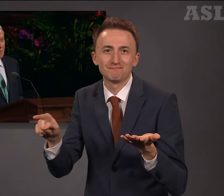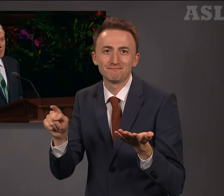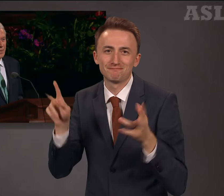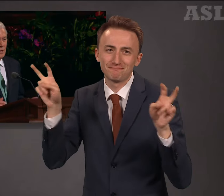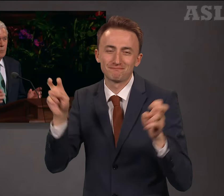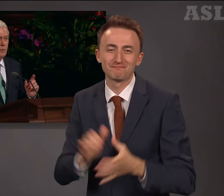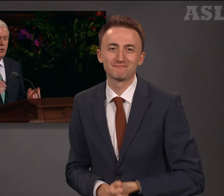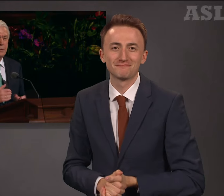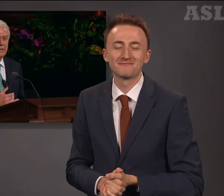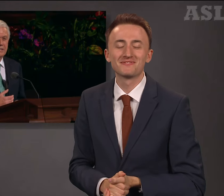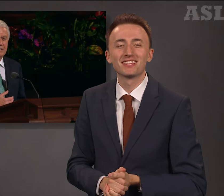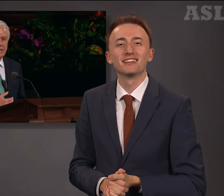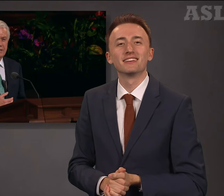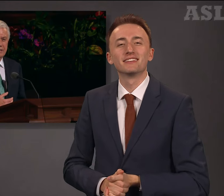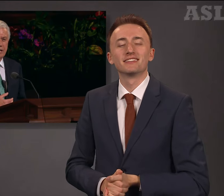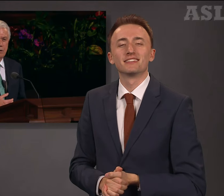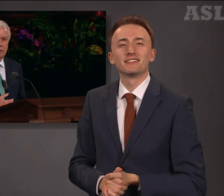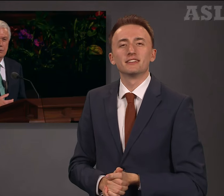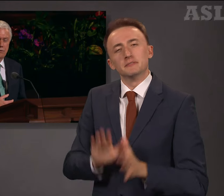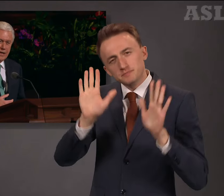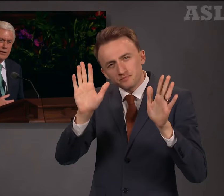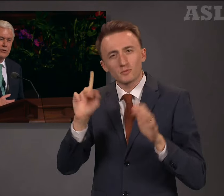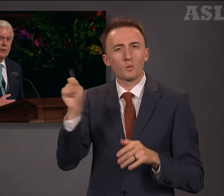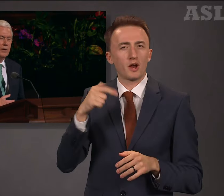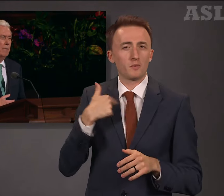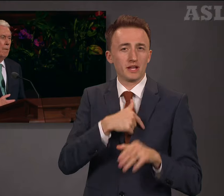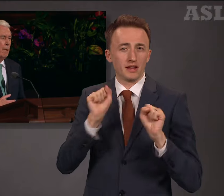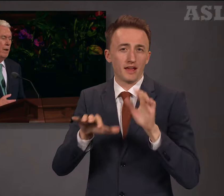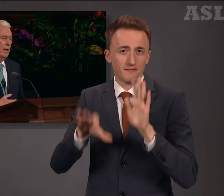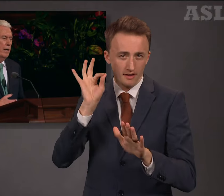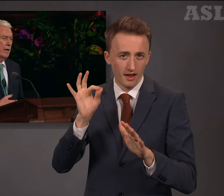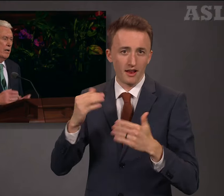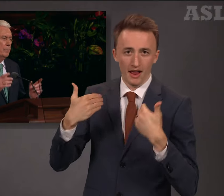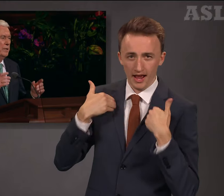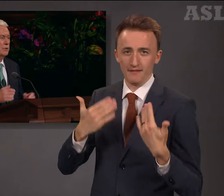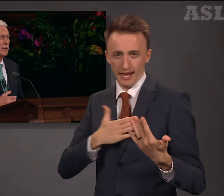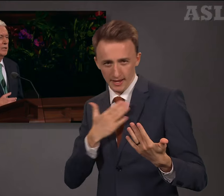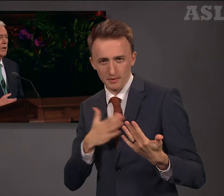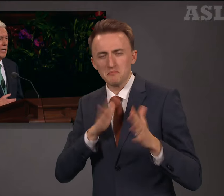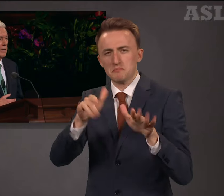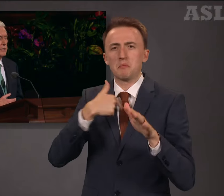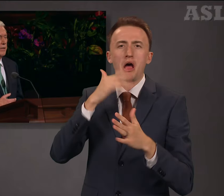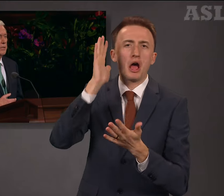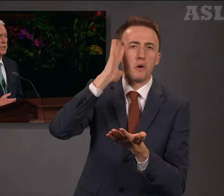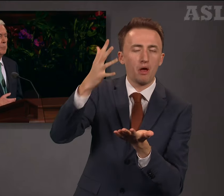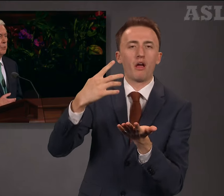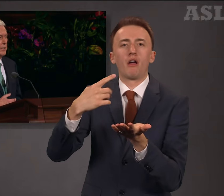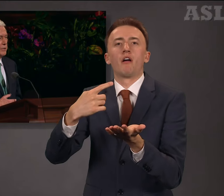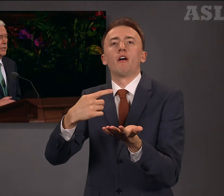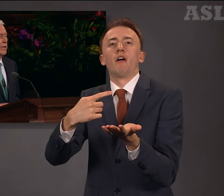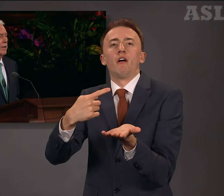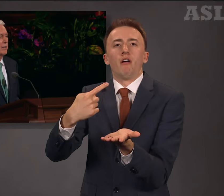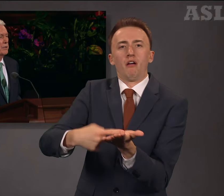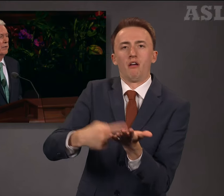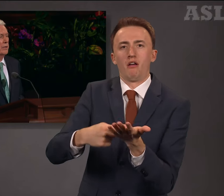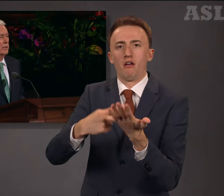Before we discuss how to find joy, allow me to acknowledge that depression and other difficult